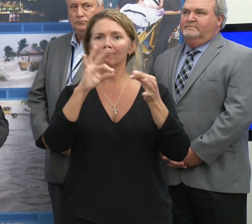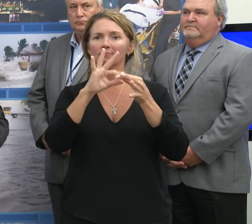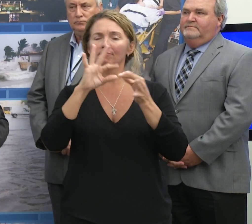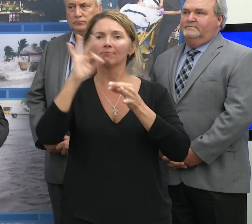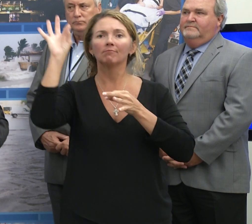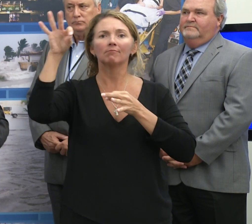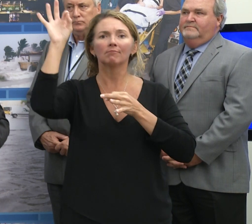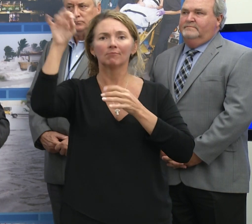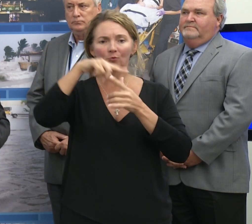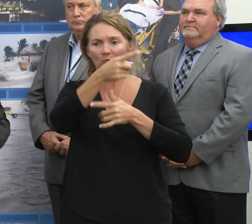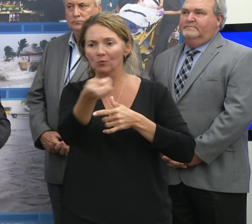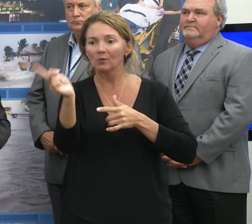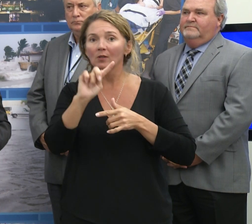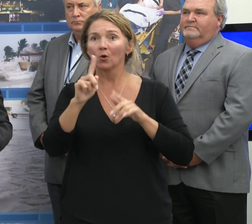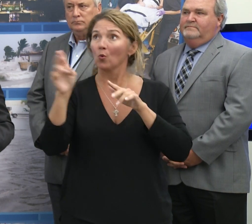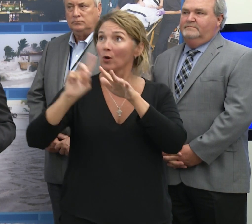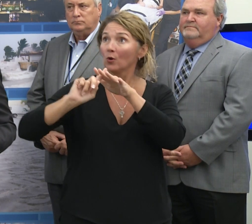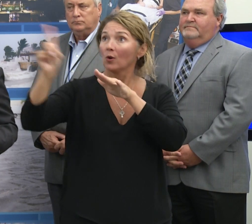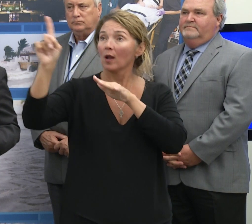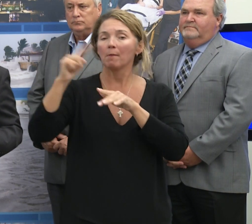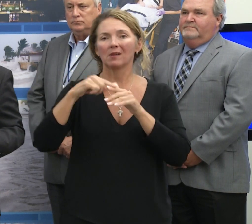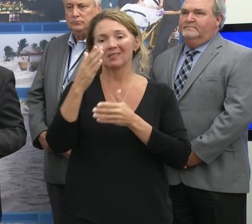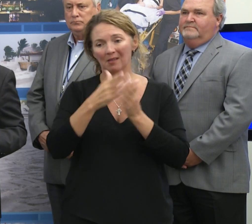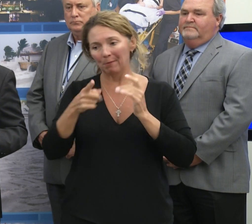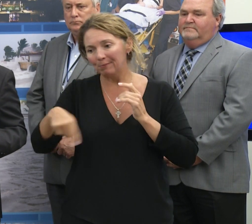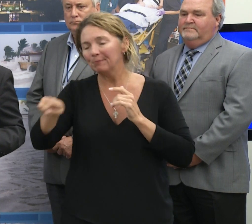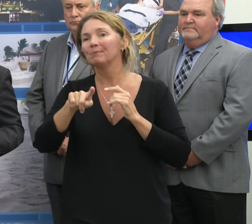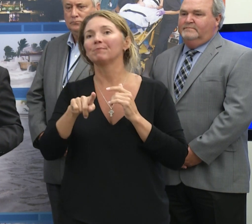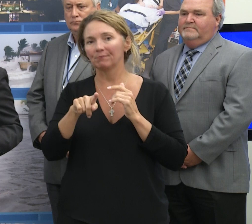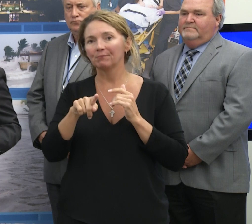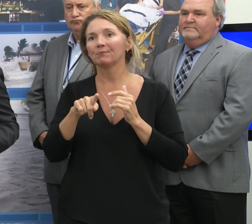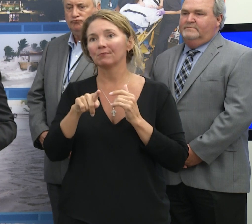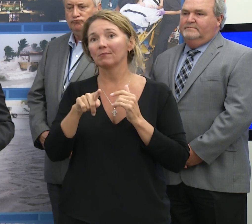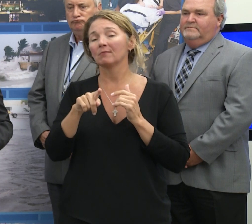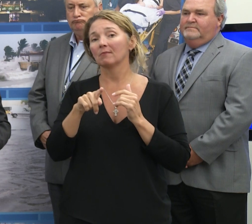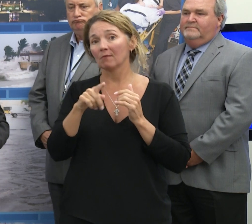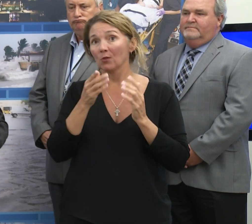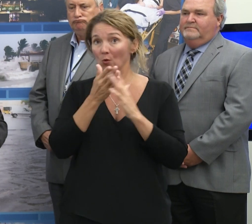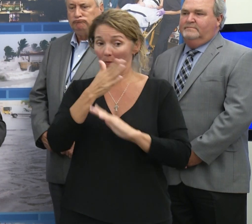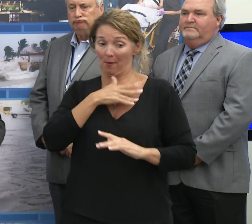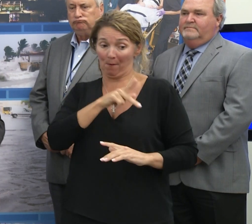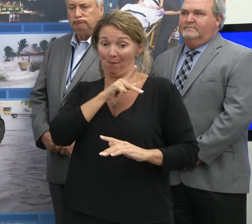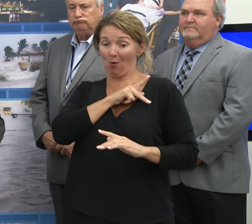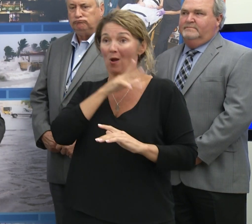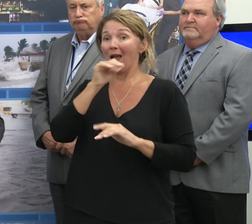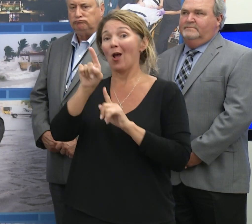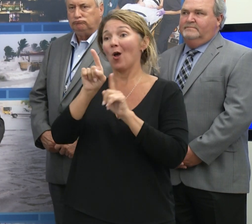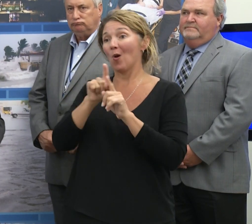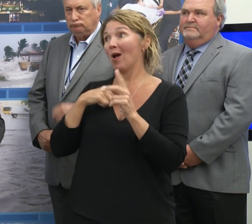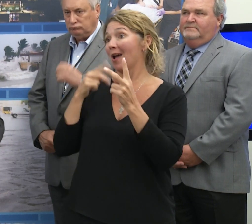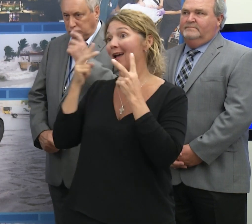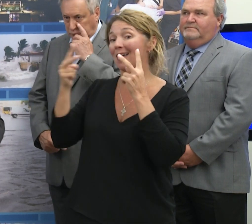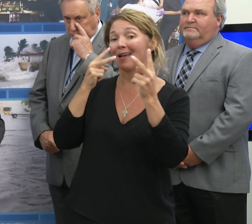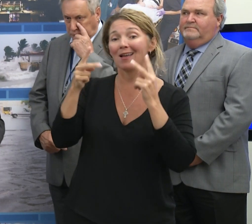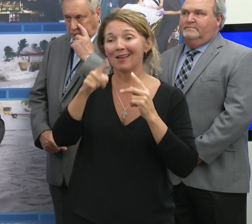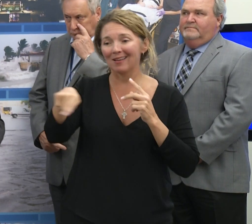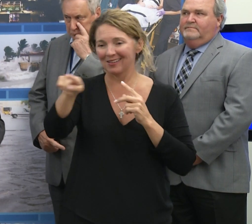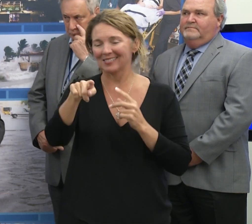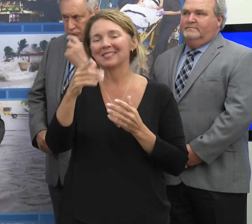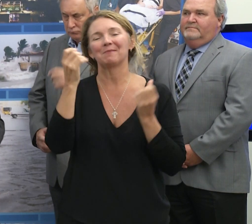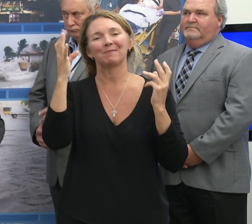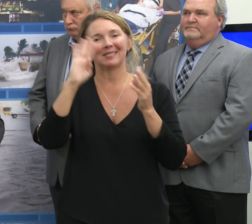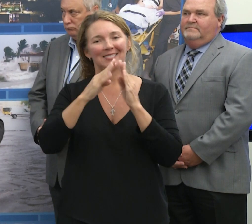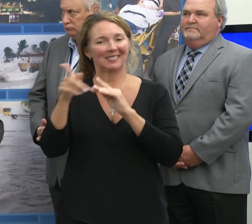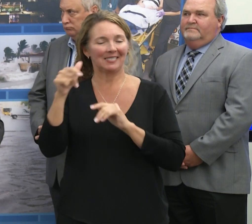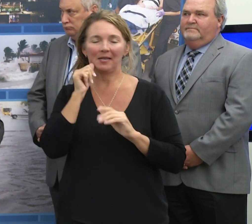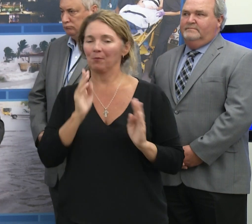said it was time to evacuate. But I also know, both anecdotally and through personal experience, that there were a lot of people in this city